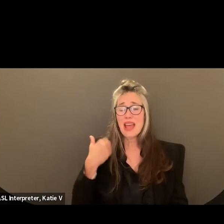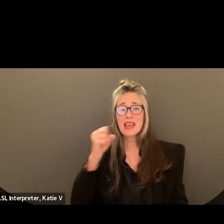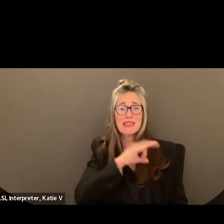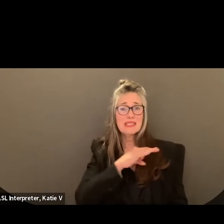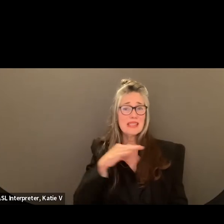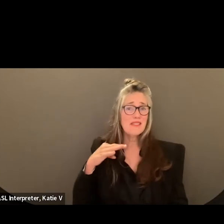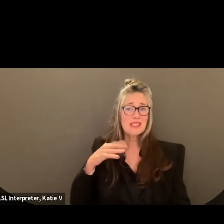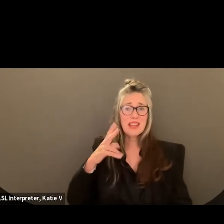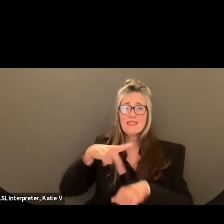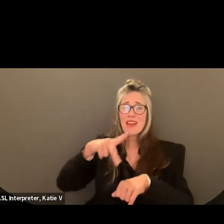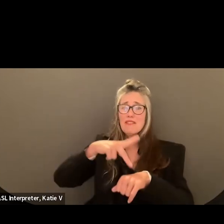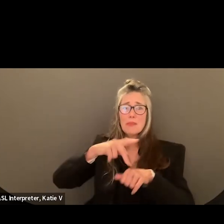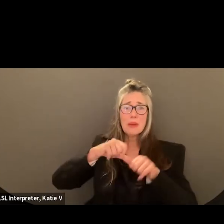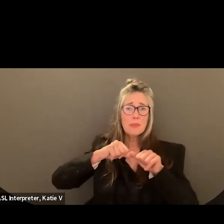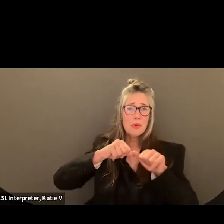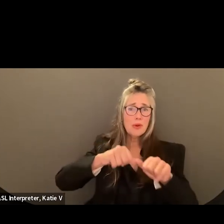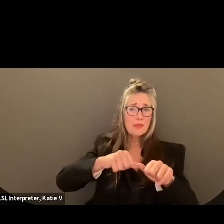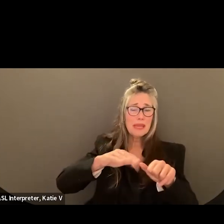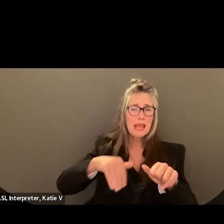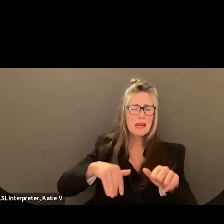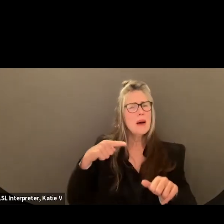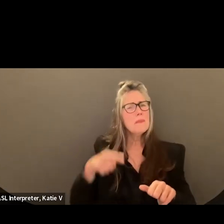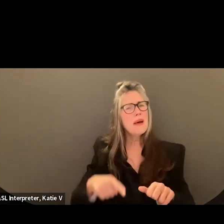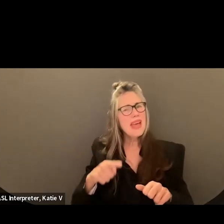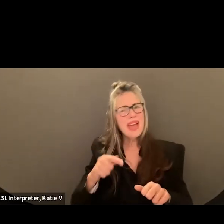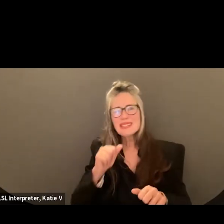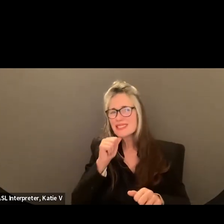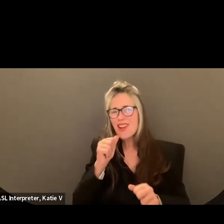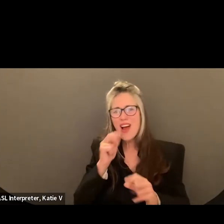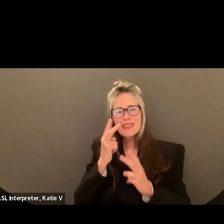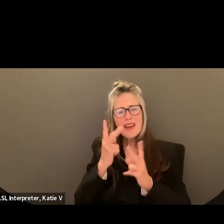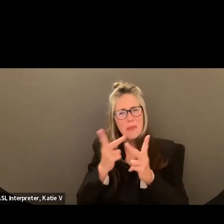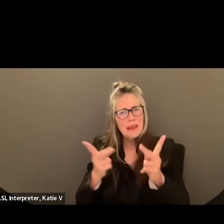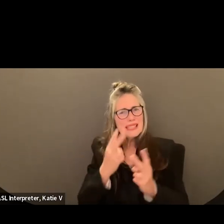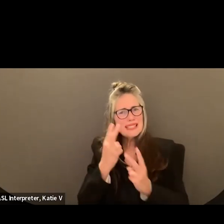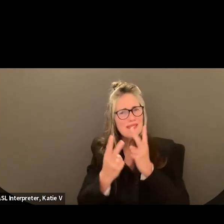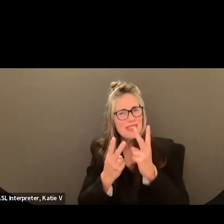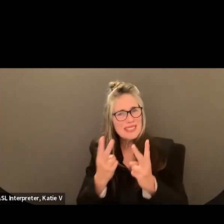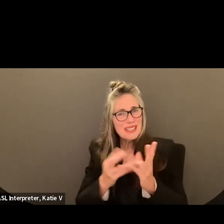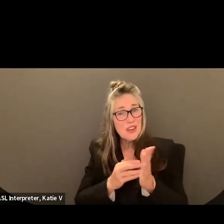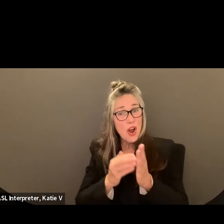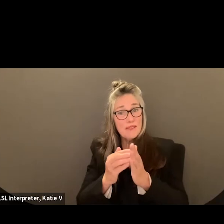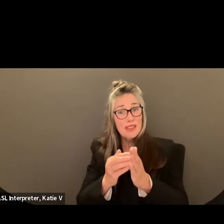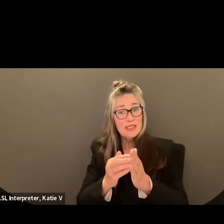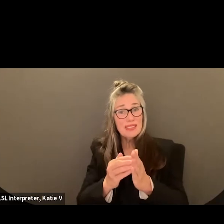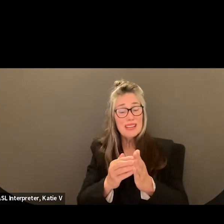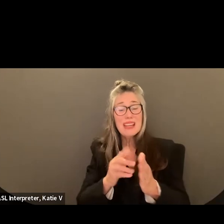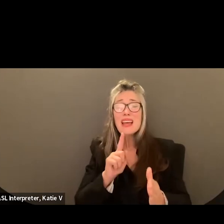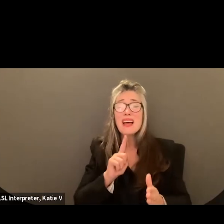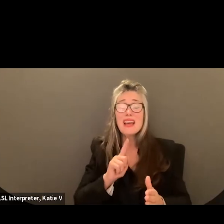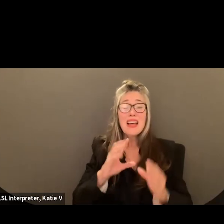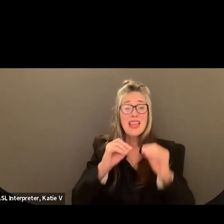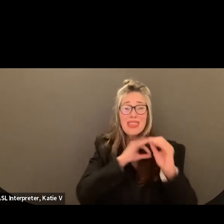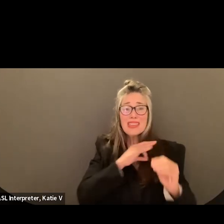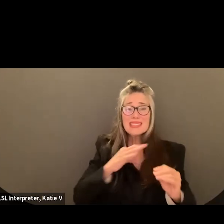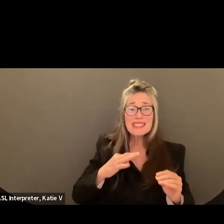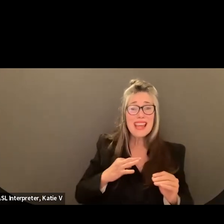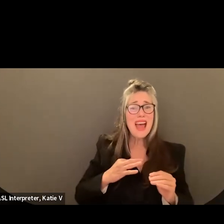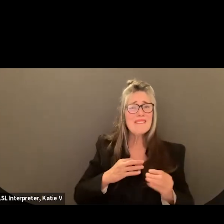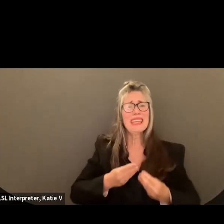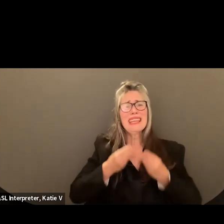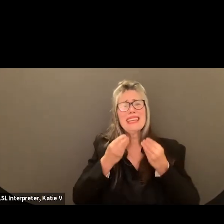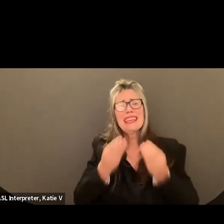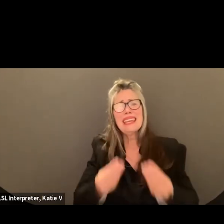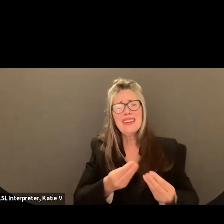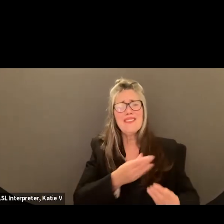and their heart and soul is given to those students. The students want to learn, the staff is happy to be there.